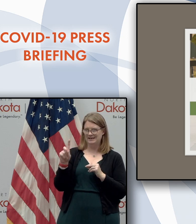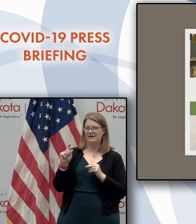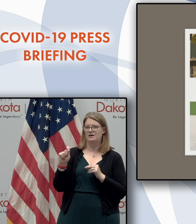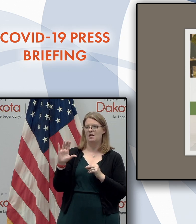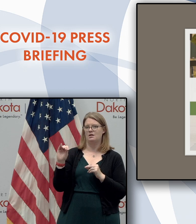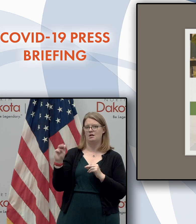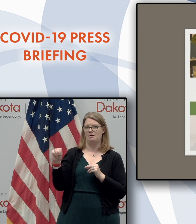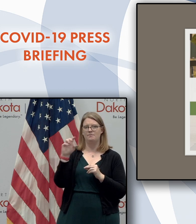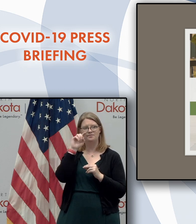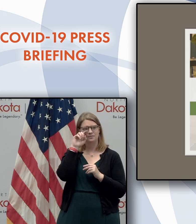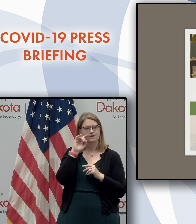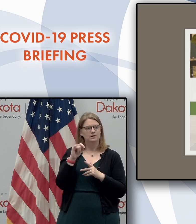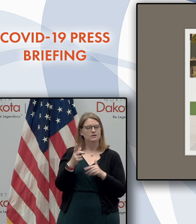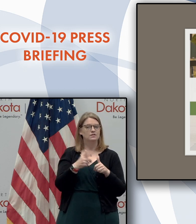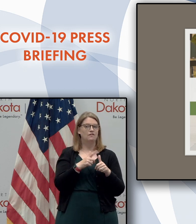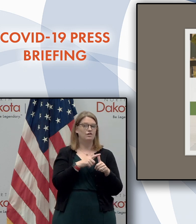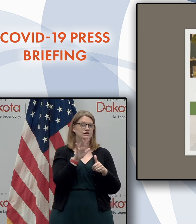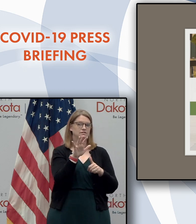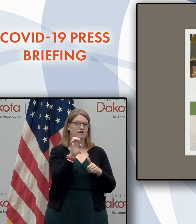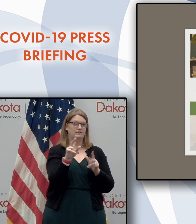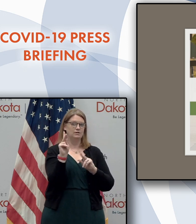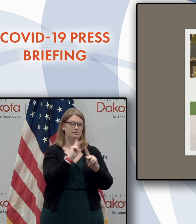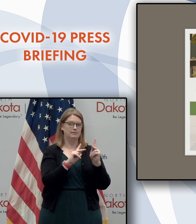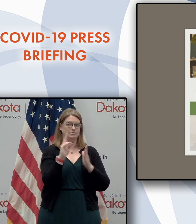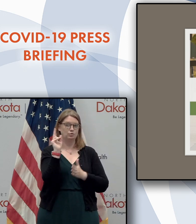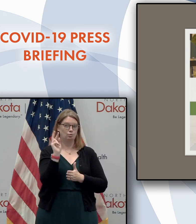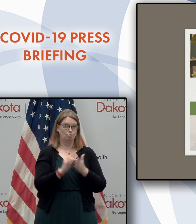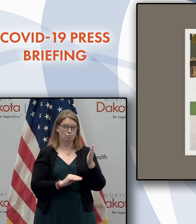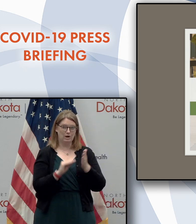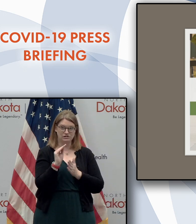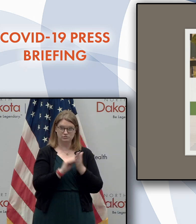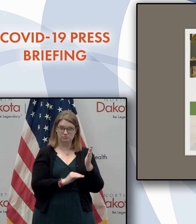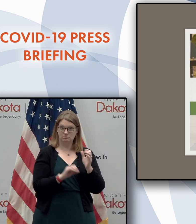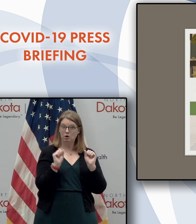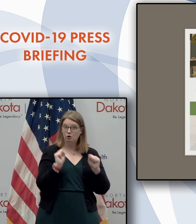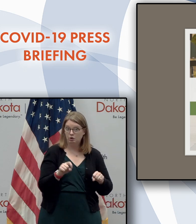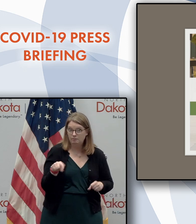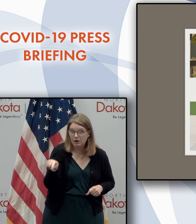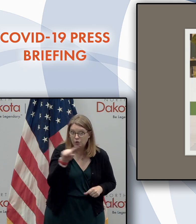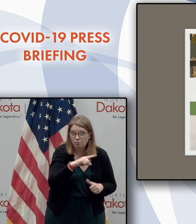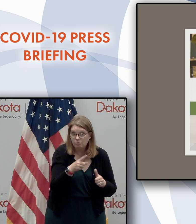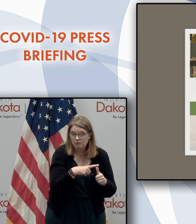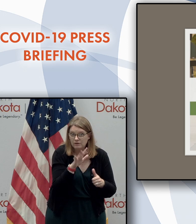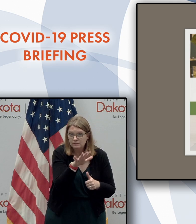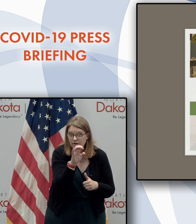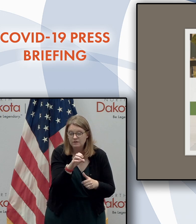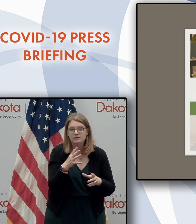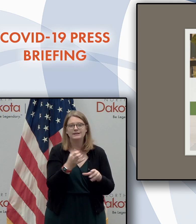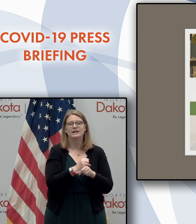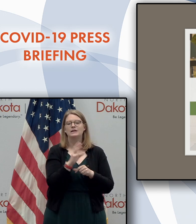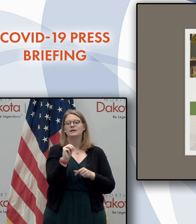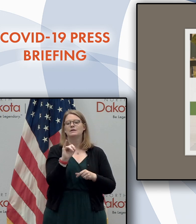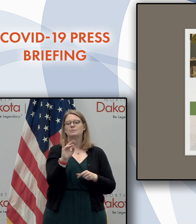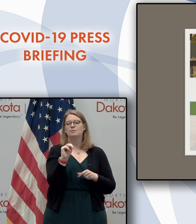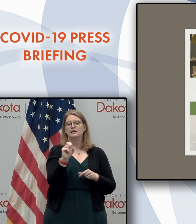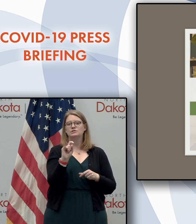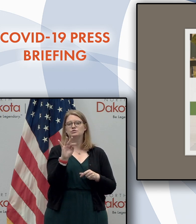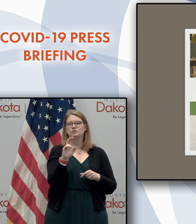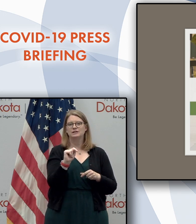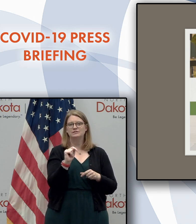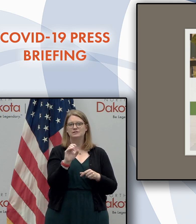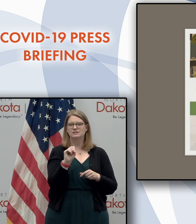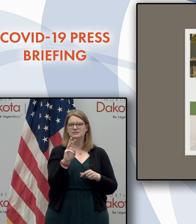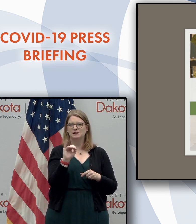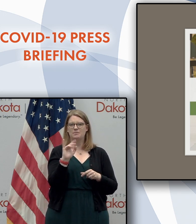.com. Uh, first 500 registrants, uh, that could be you right now. First 500 receive a MainStreetSummit gift in the